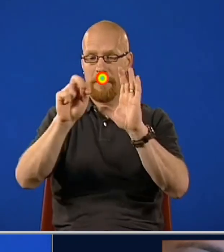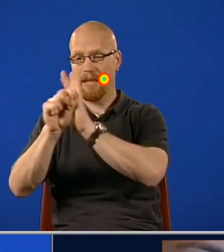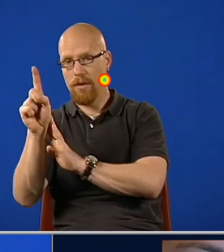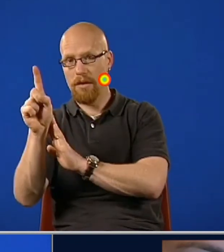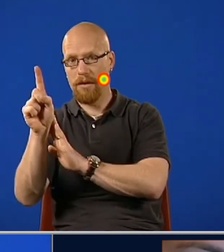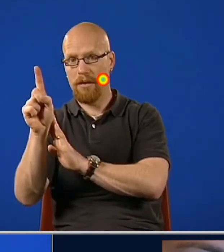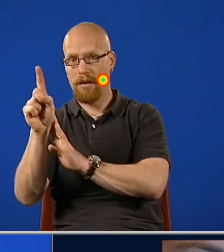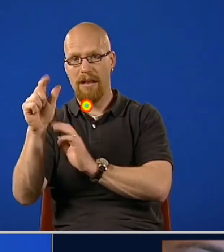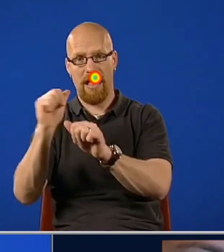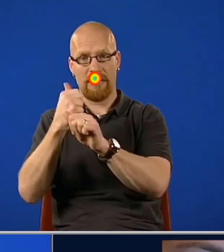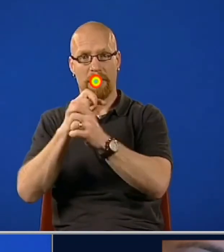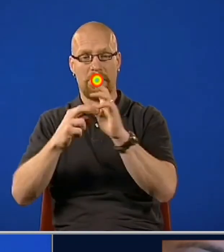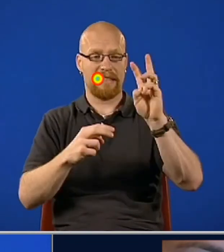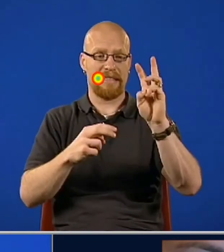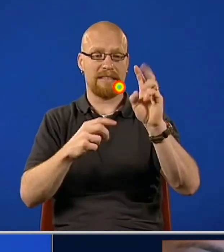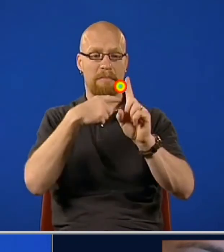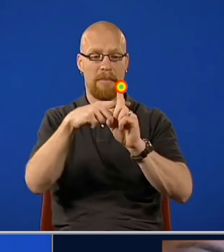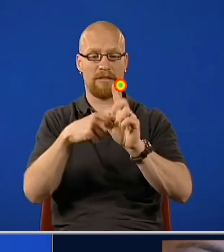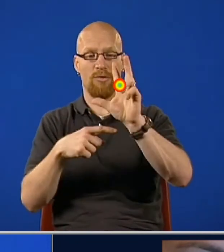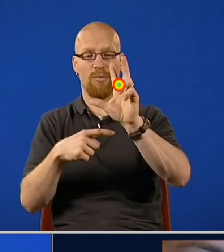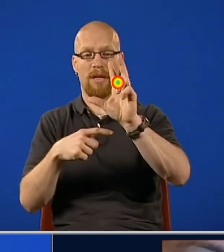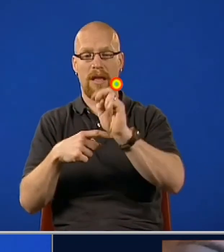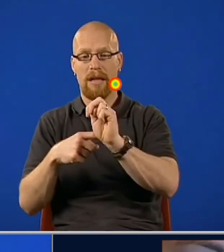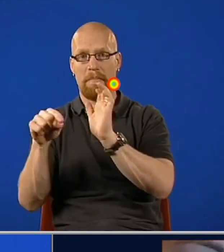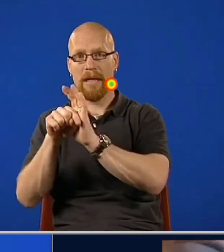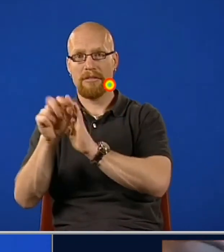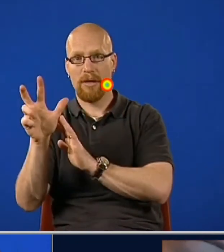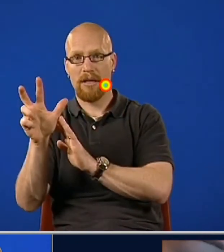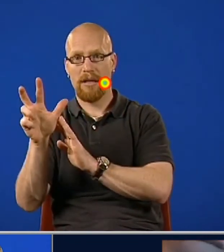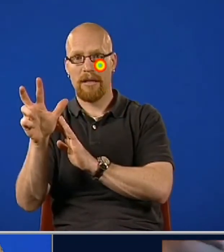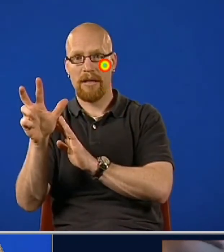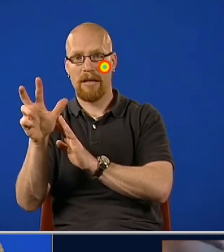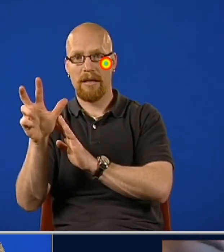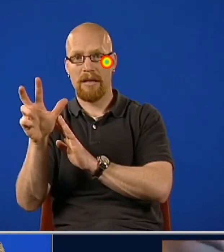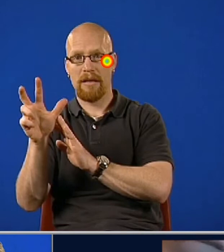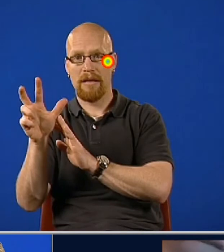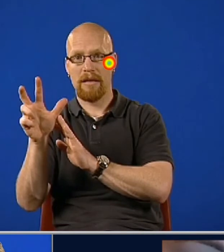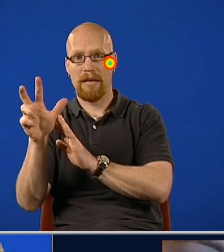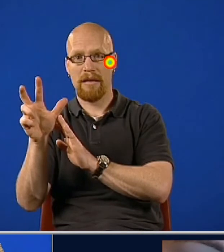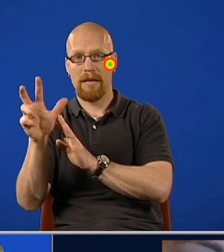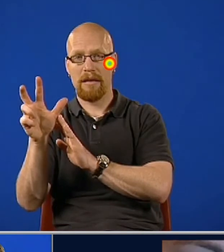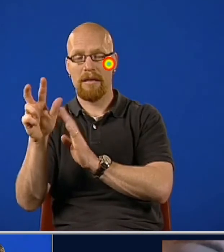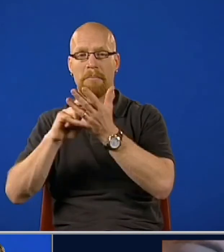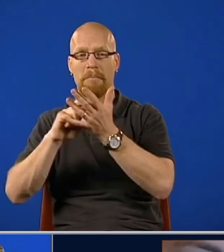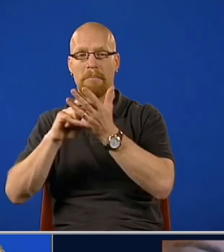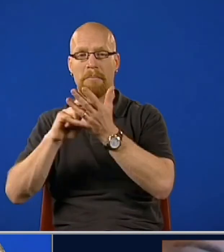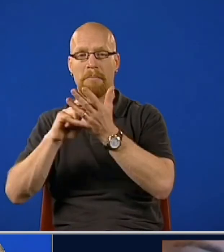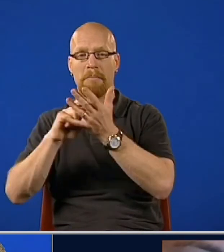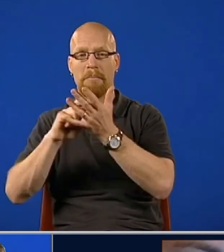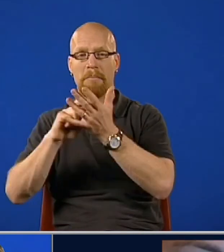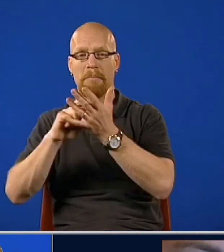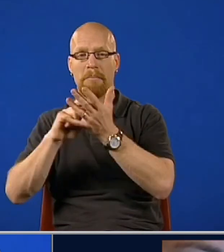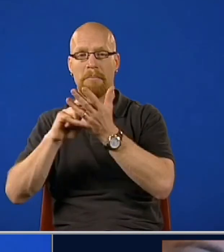minus 1... Using algebra, that would be 6 plus 3 n minus 3... Which would be... Adding these two together... 3 plus...